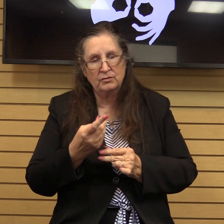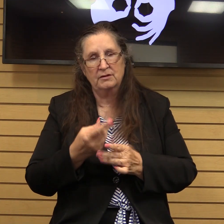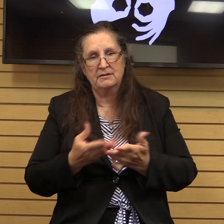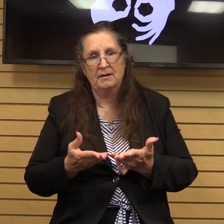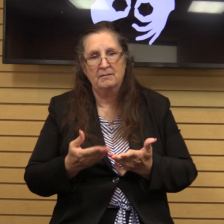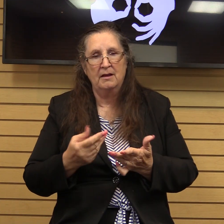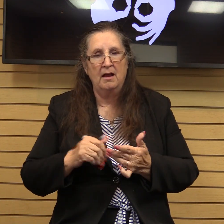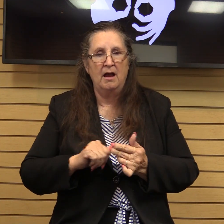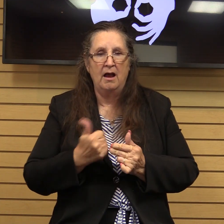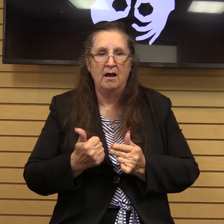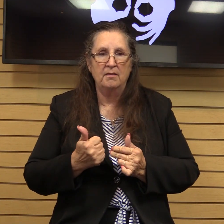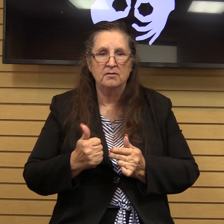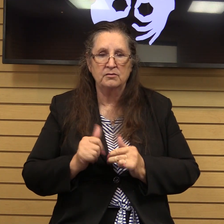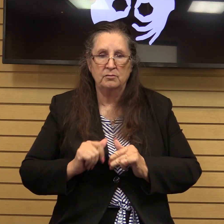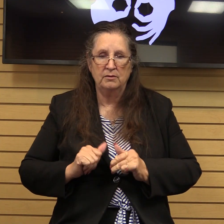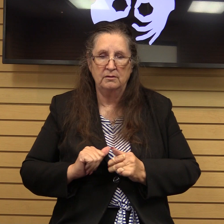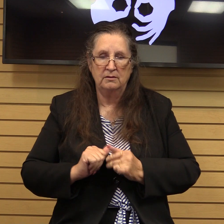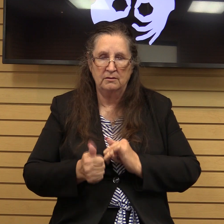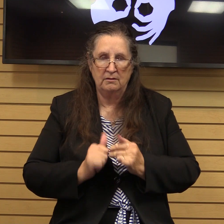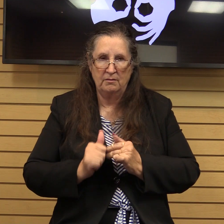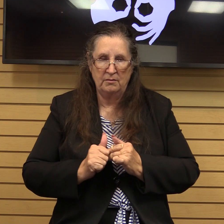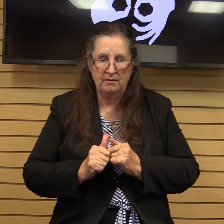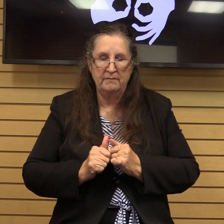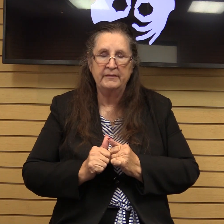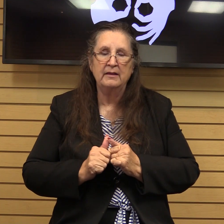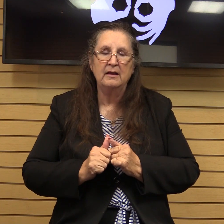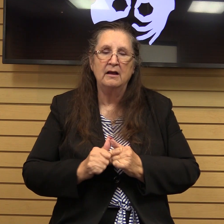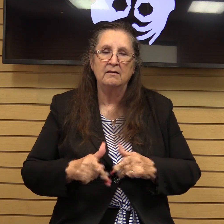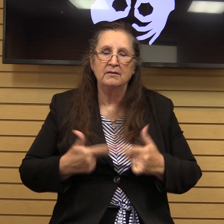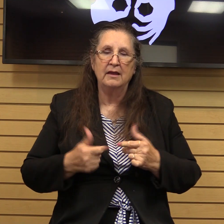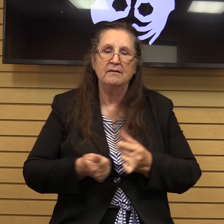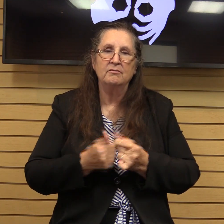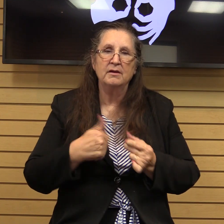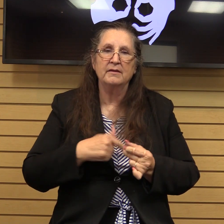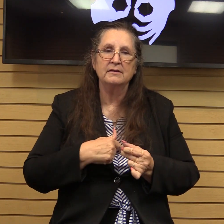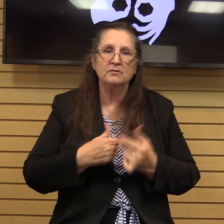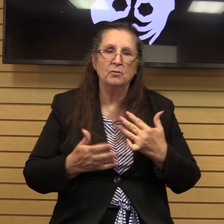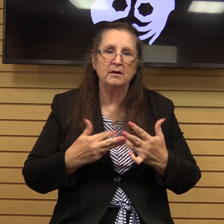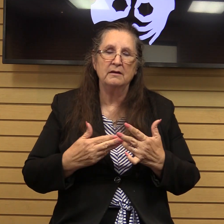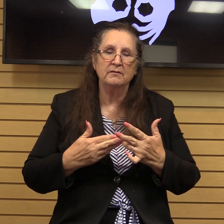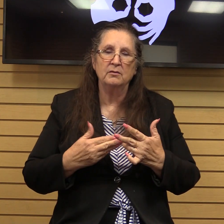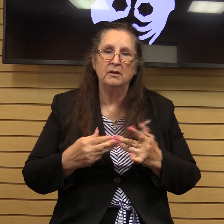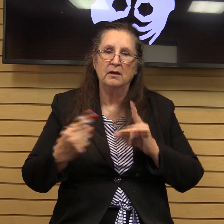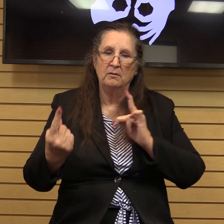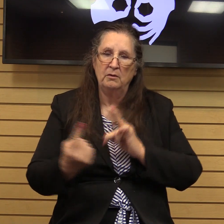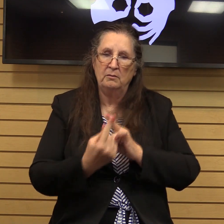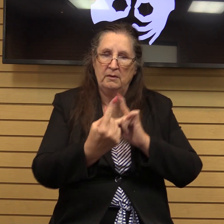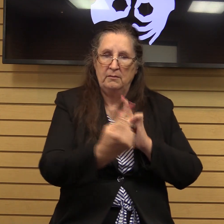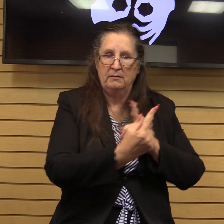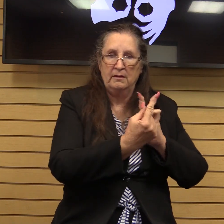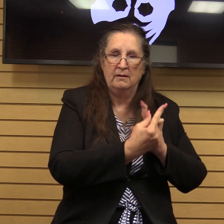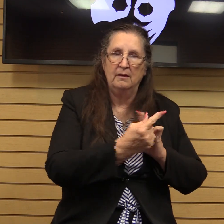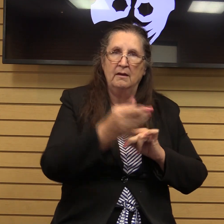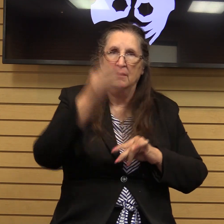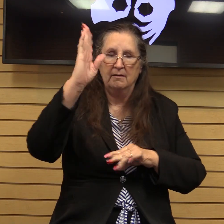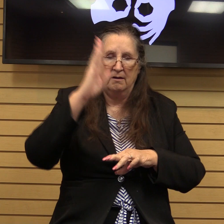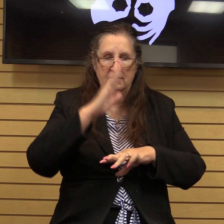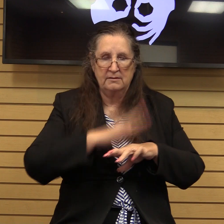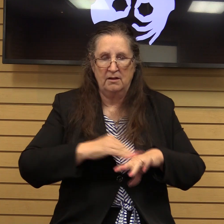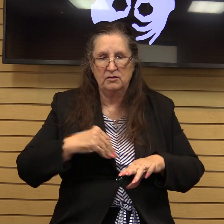of life with us whatever the reason that our lives become entwined God has called us to be a witness for him